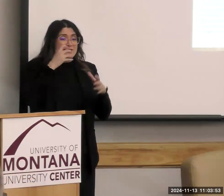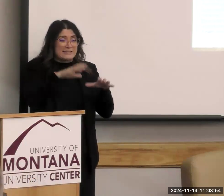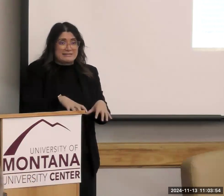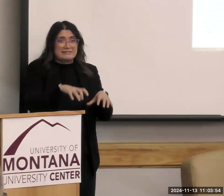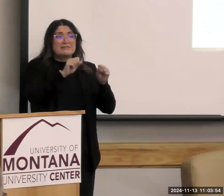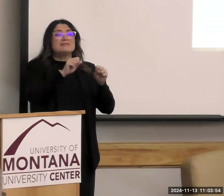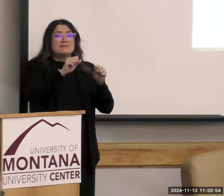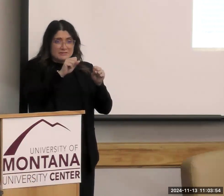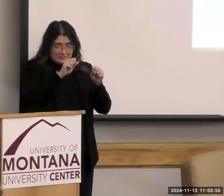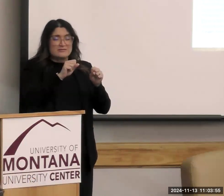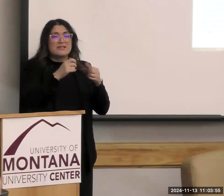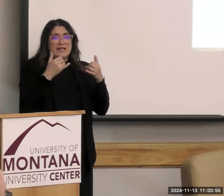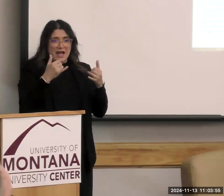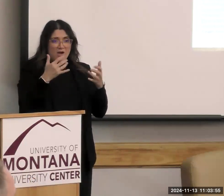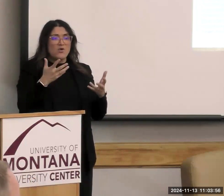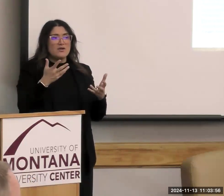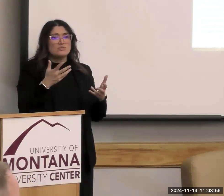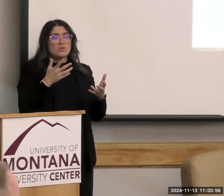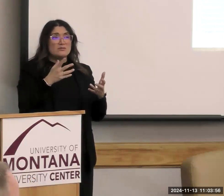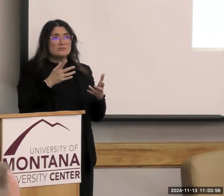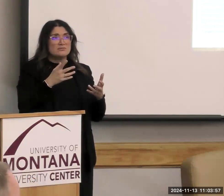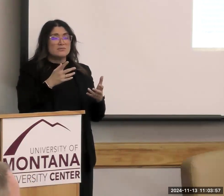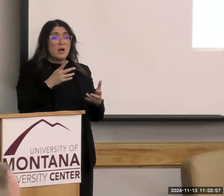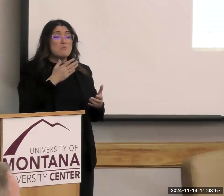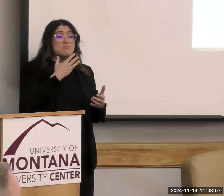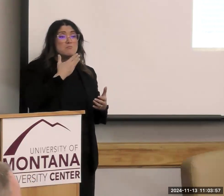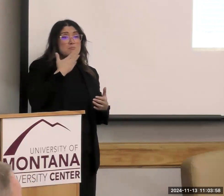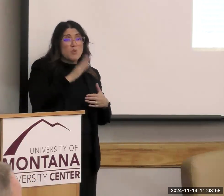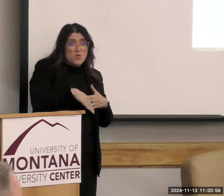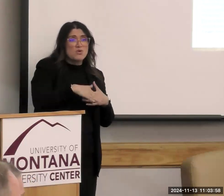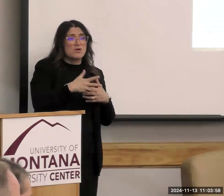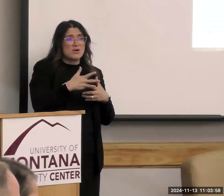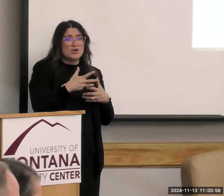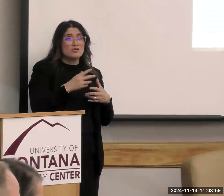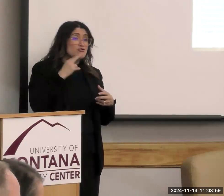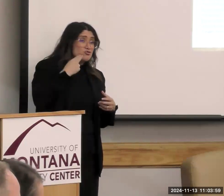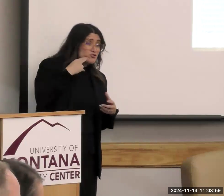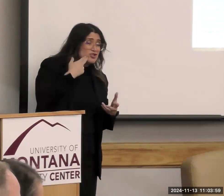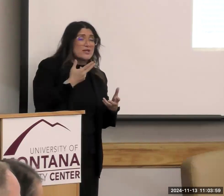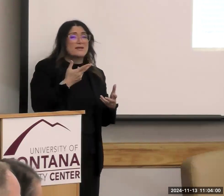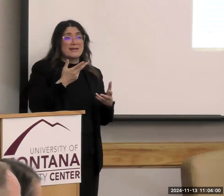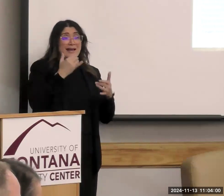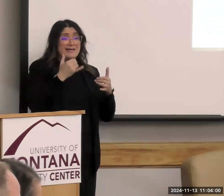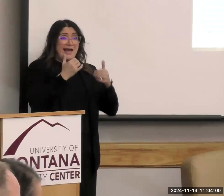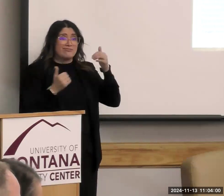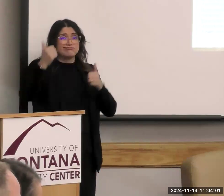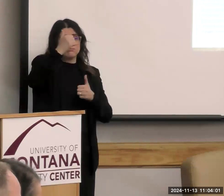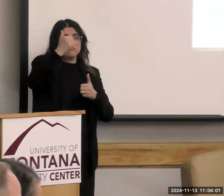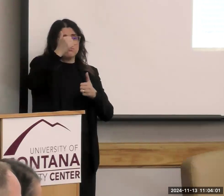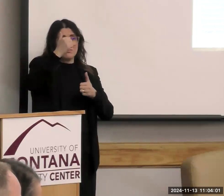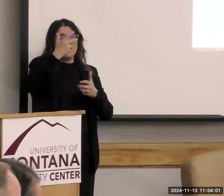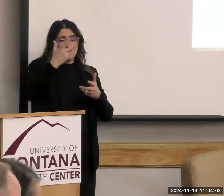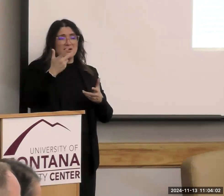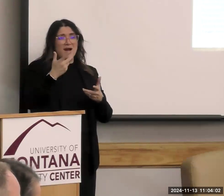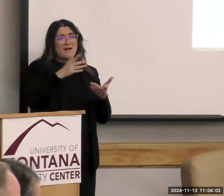leading cause. Poor nutrition is the leading cause of death, of morbidity, and early mortality in the nation. So